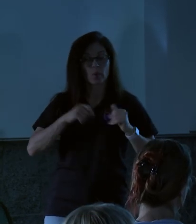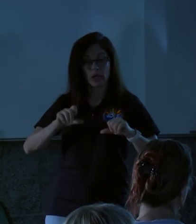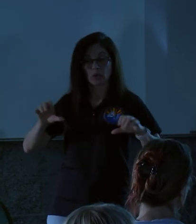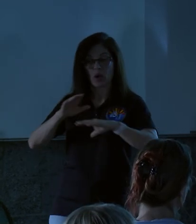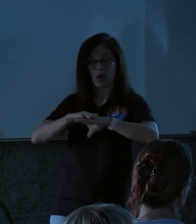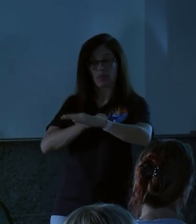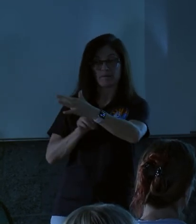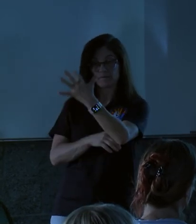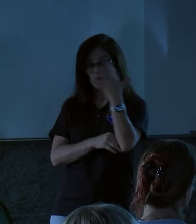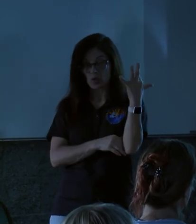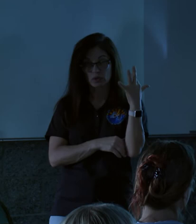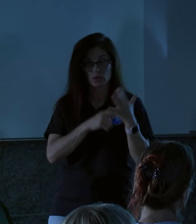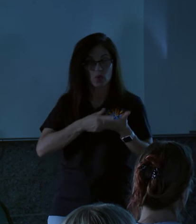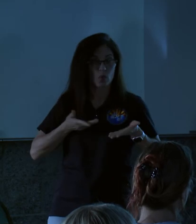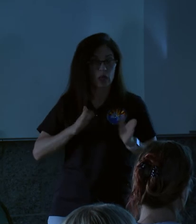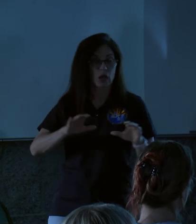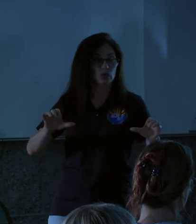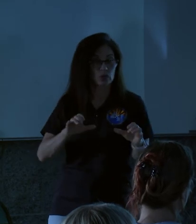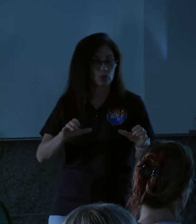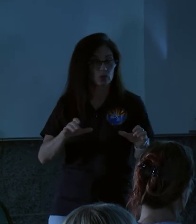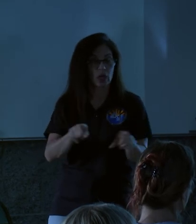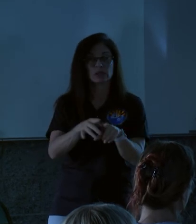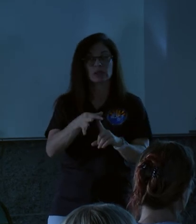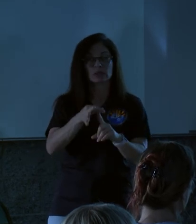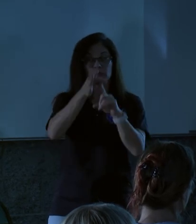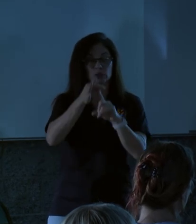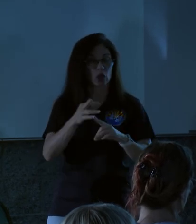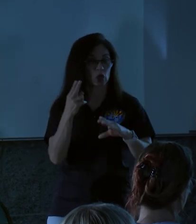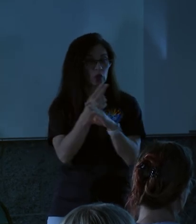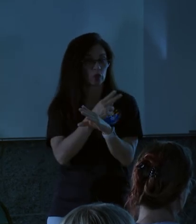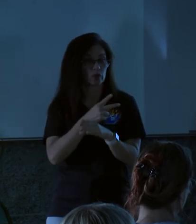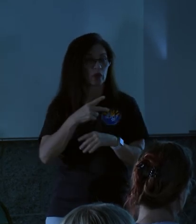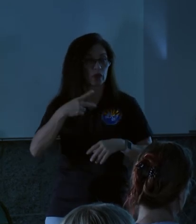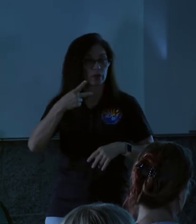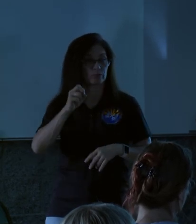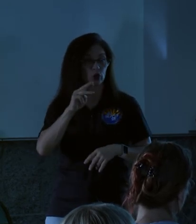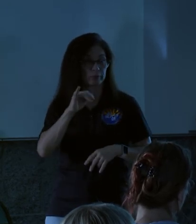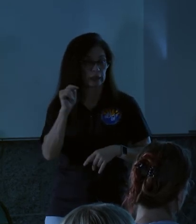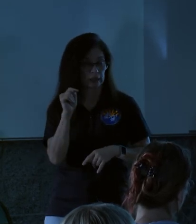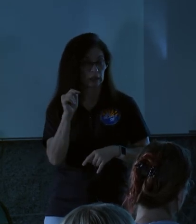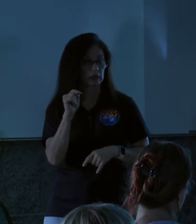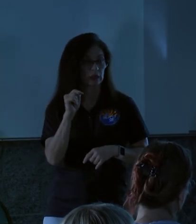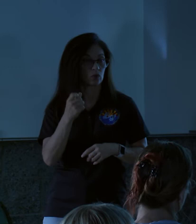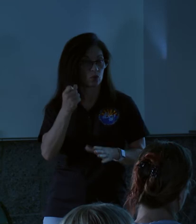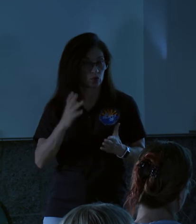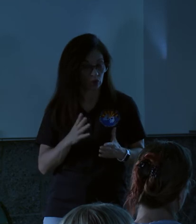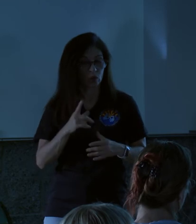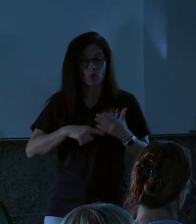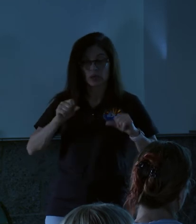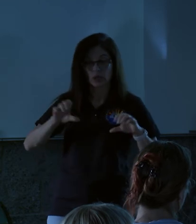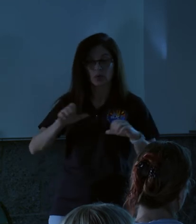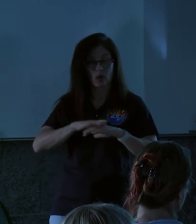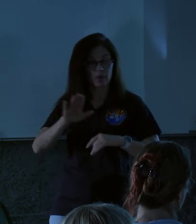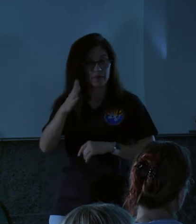forest, what we're allowed to do as a special use permittee, what we're allowed to do on the forest on their land. And then